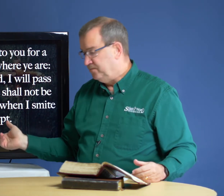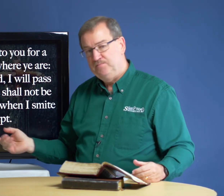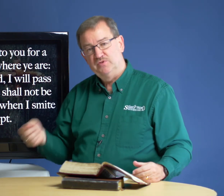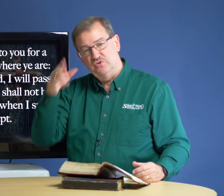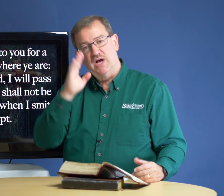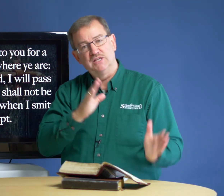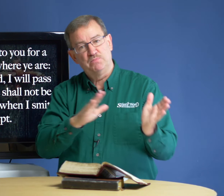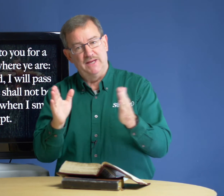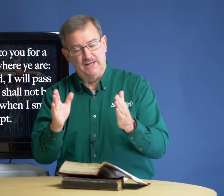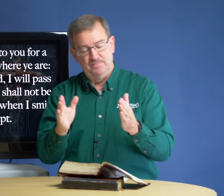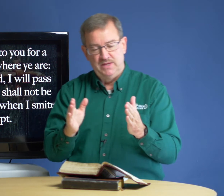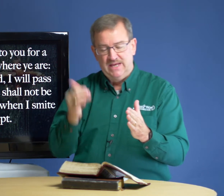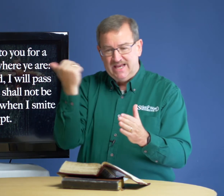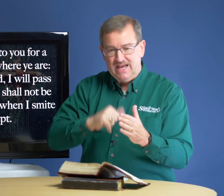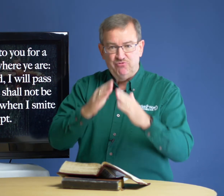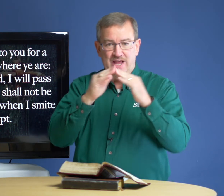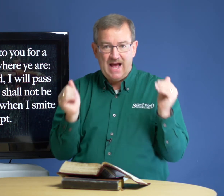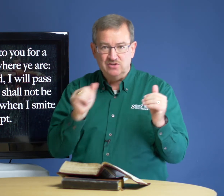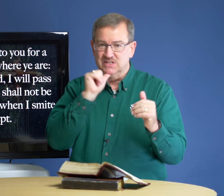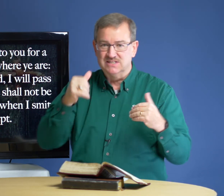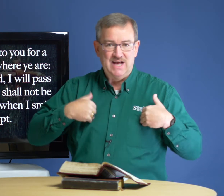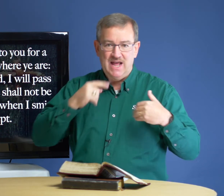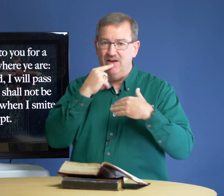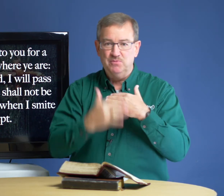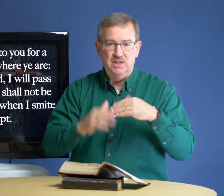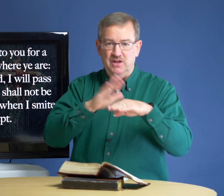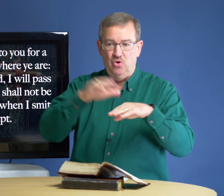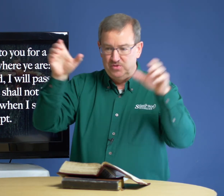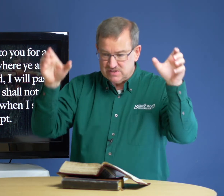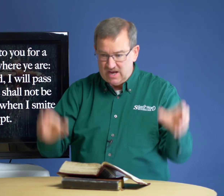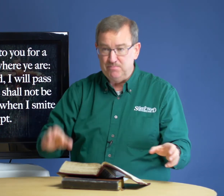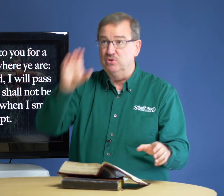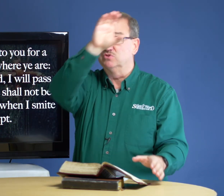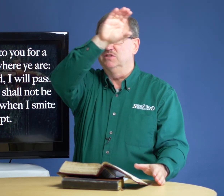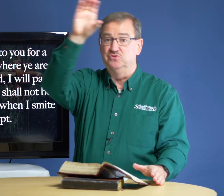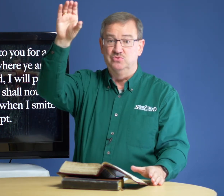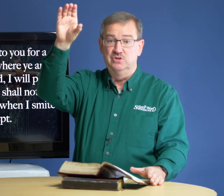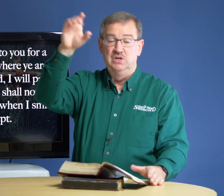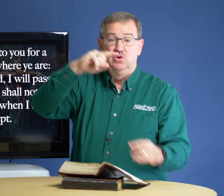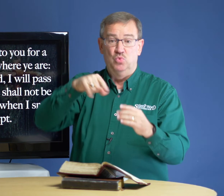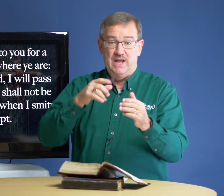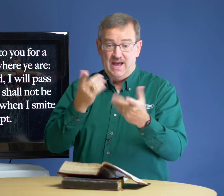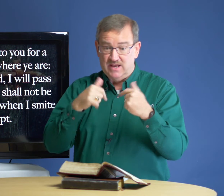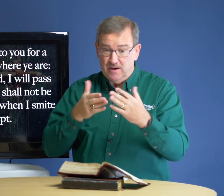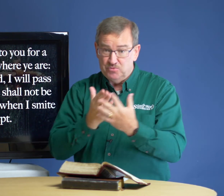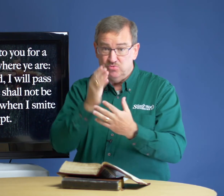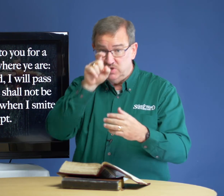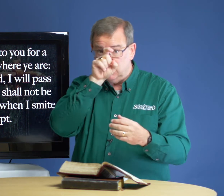So God's plan, every house that does not have the blood on the side posts and the door, when I come through Egypt,